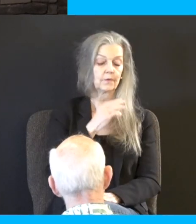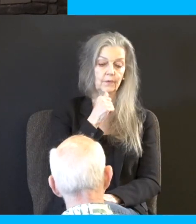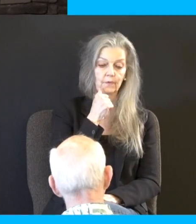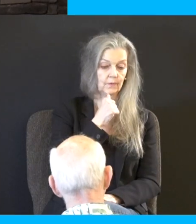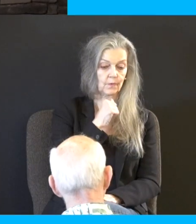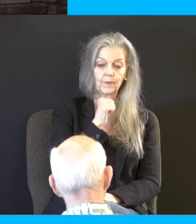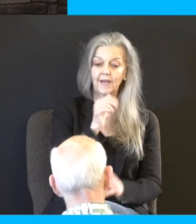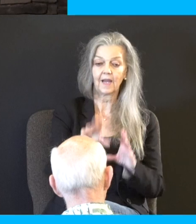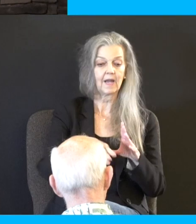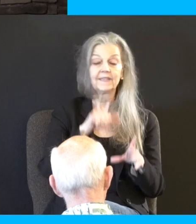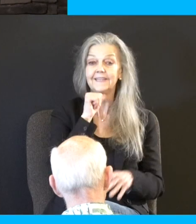There's another thing that can happen.